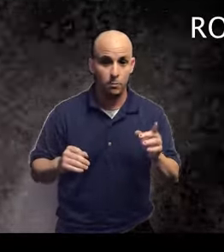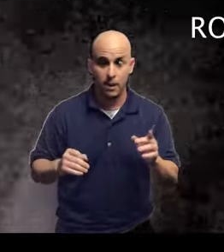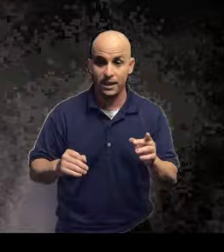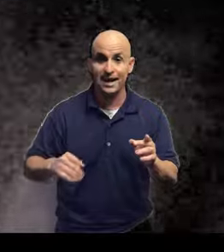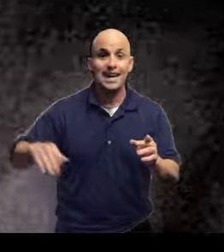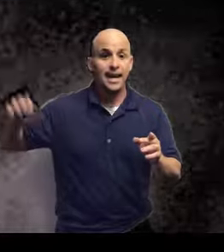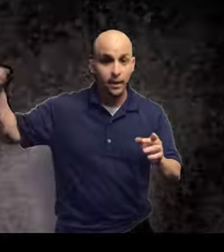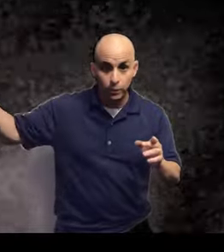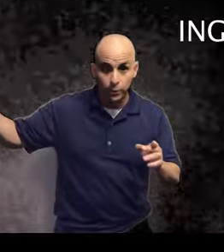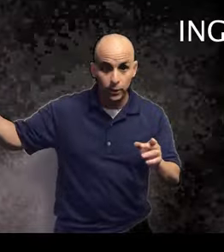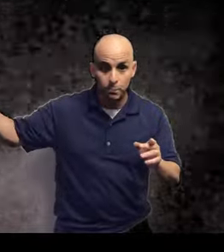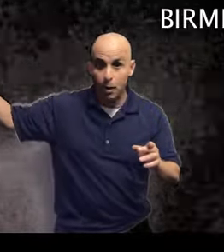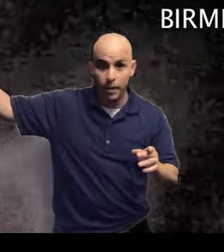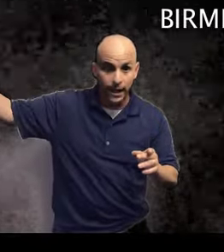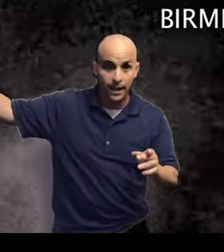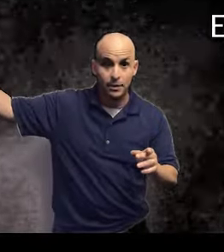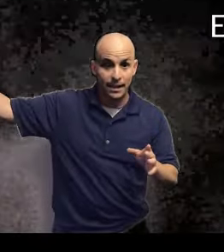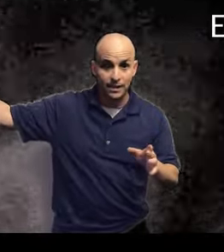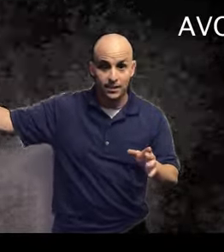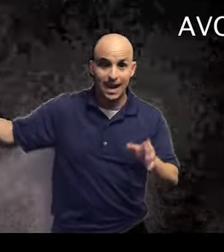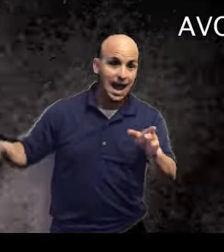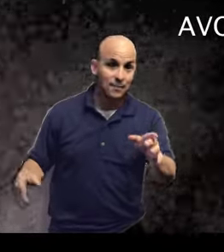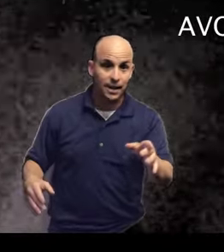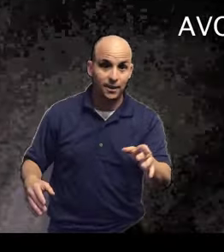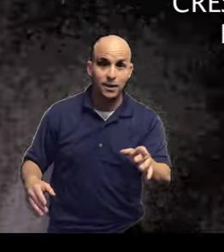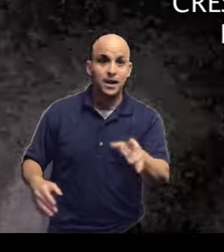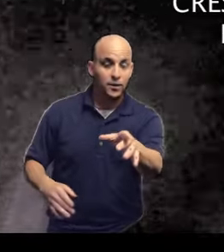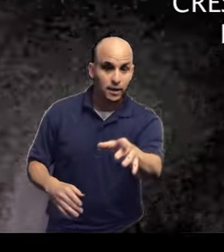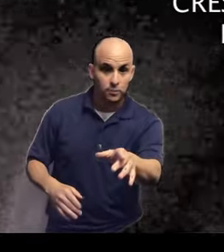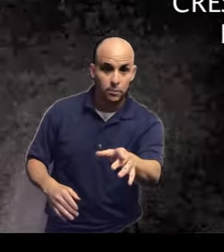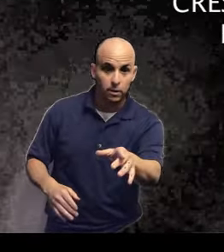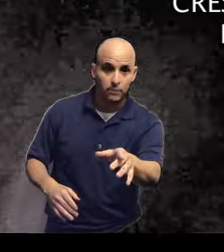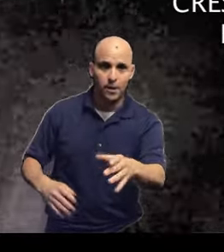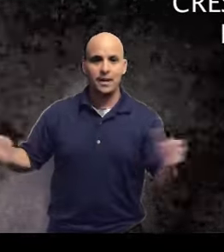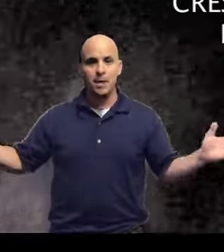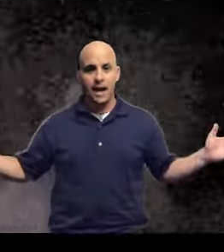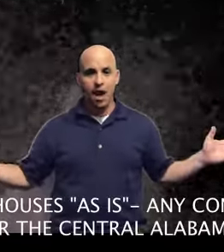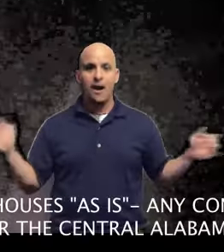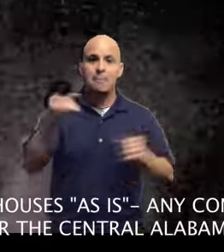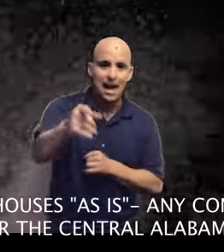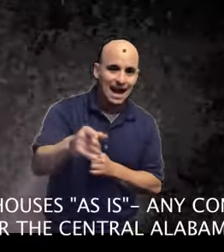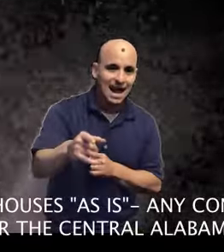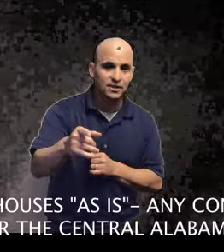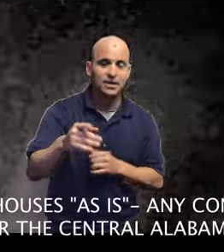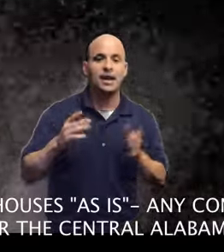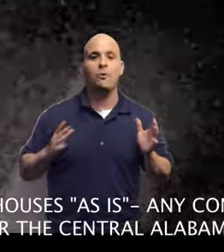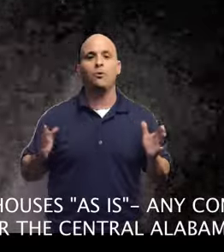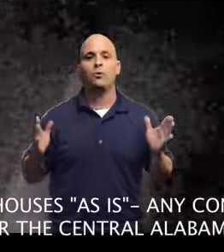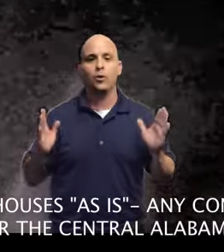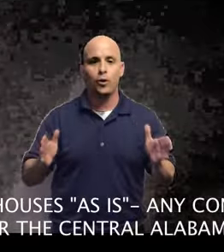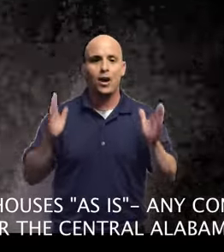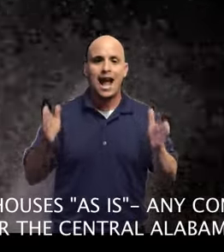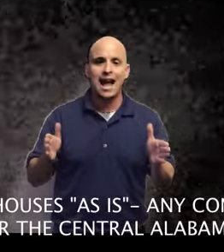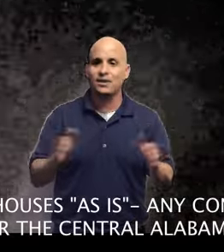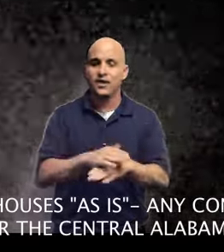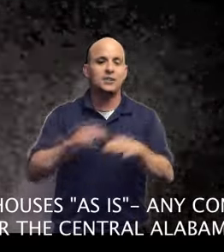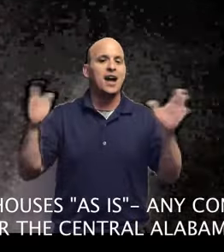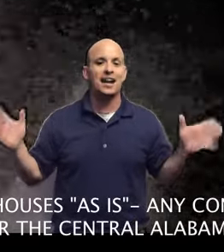Roebuck, Englenook, Birmingham, Inslee, Avondale, Crestwood Boulevard. Give me a call, I'm buying houses and I want your house, there's not